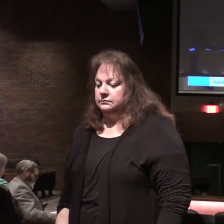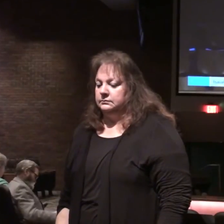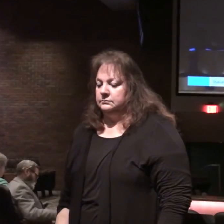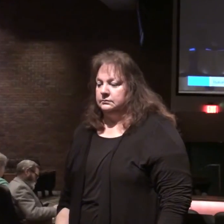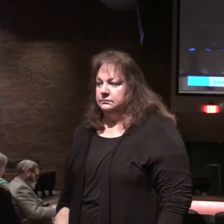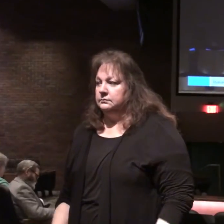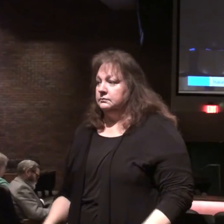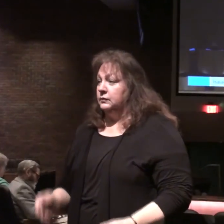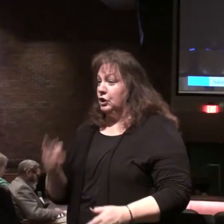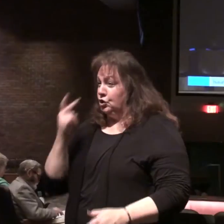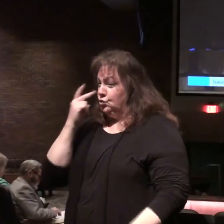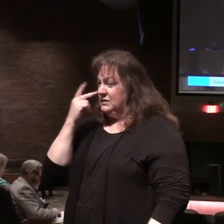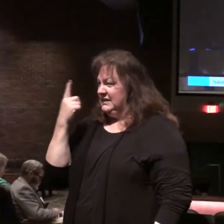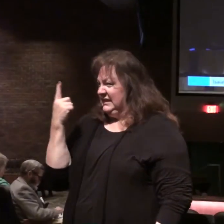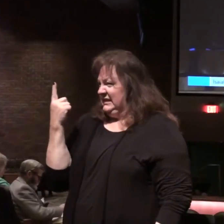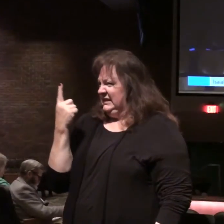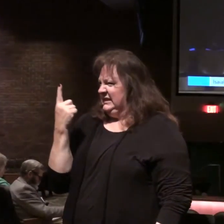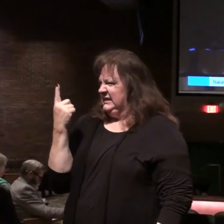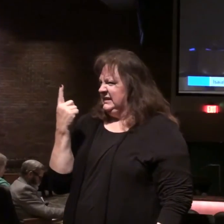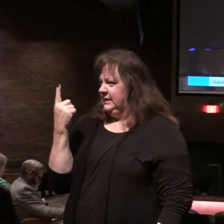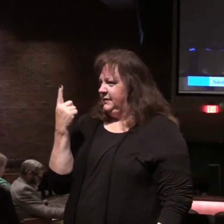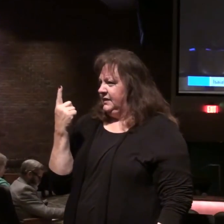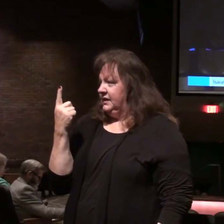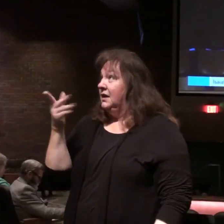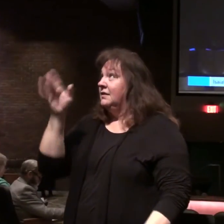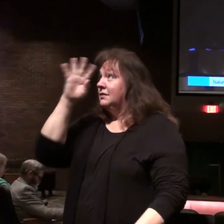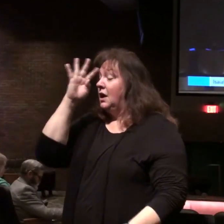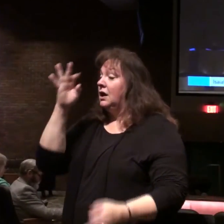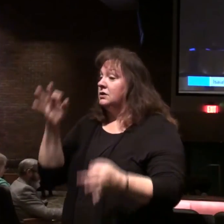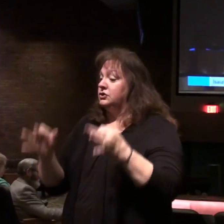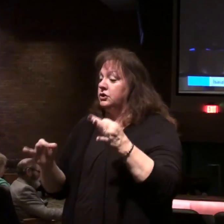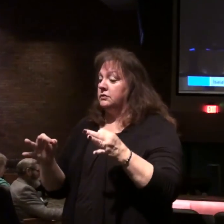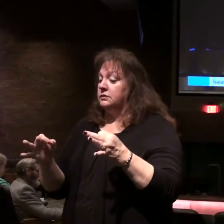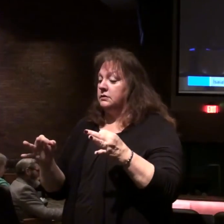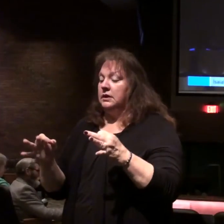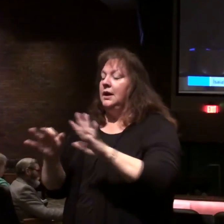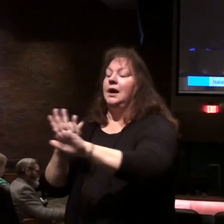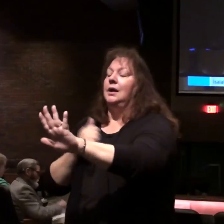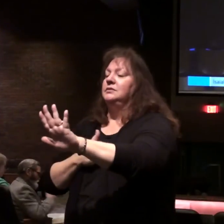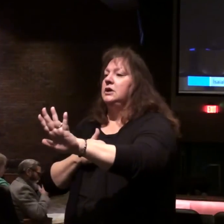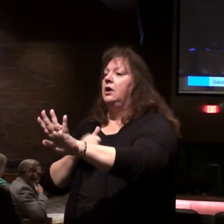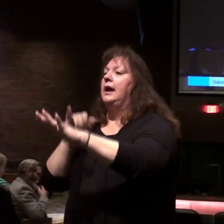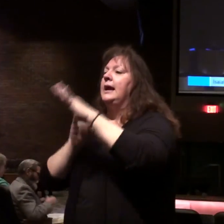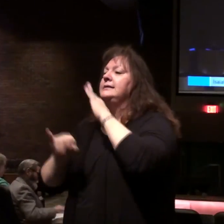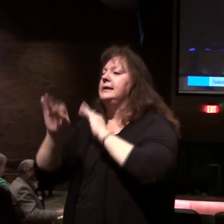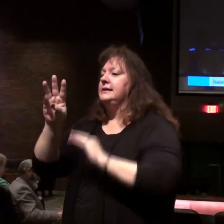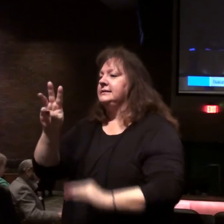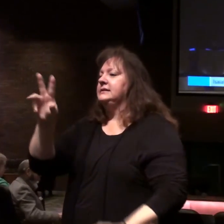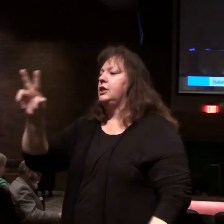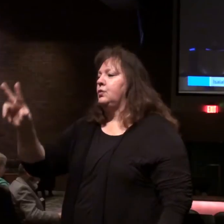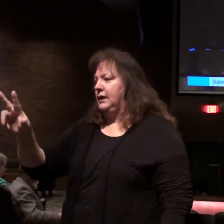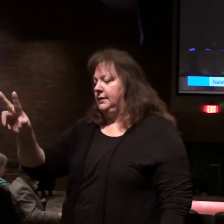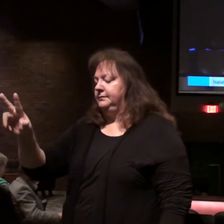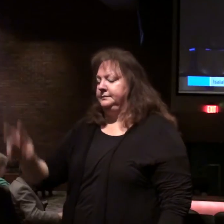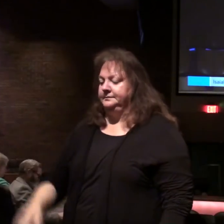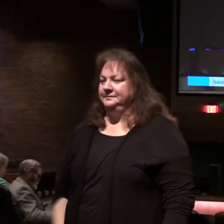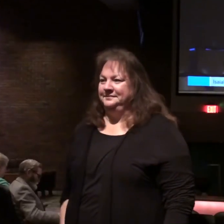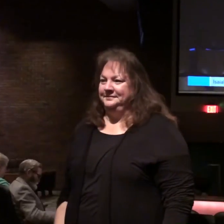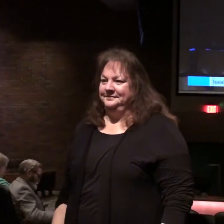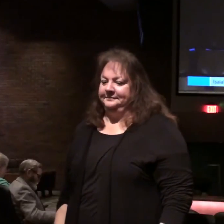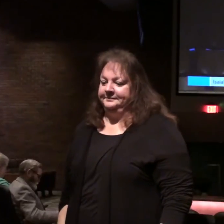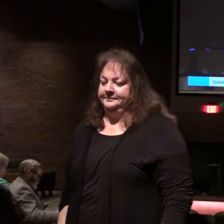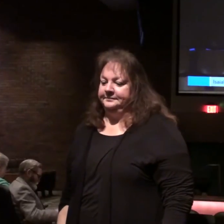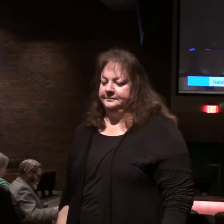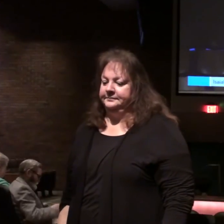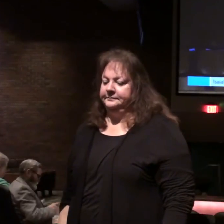6. here you see something of the judgment. Isaiah 63, I'm sorry, made six about seeing